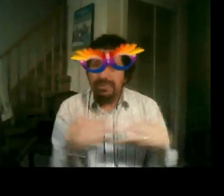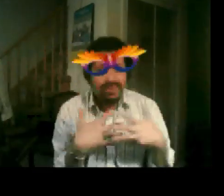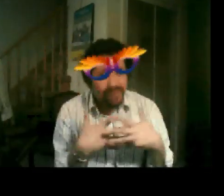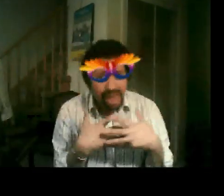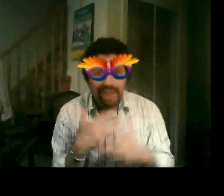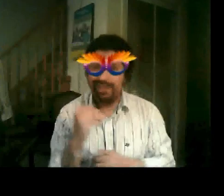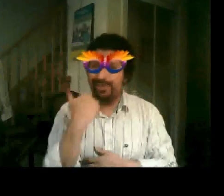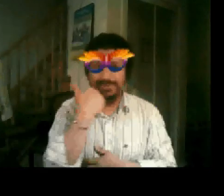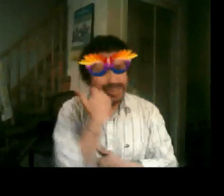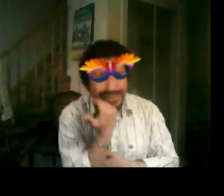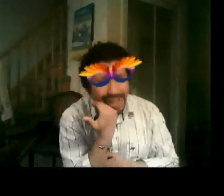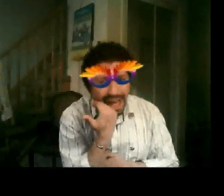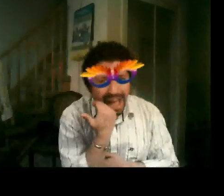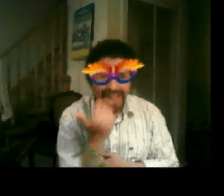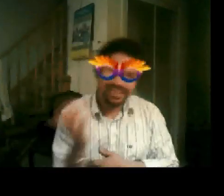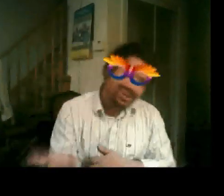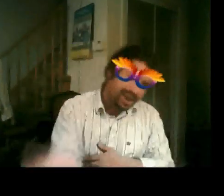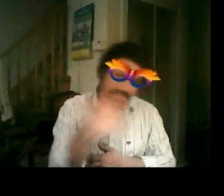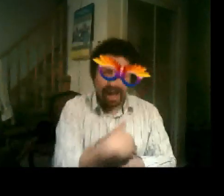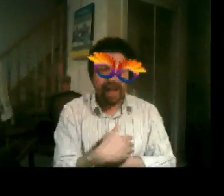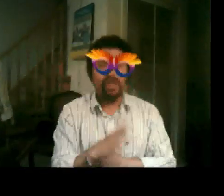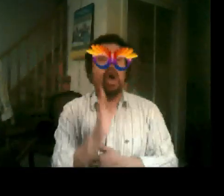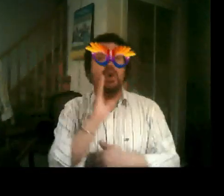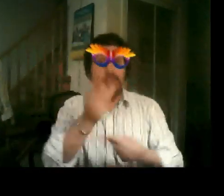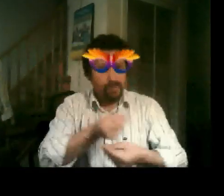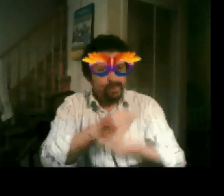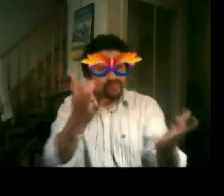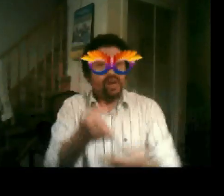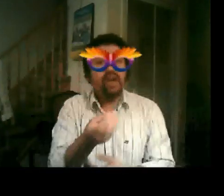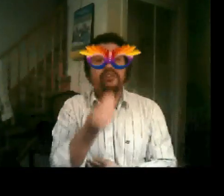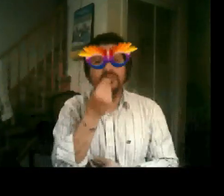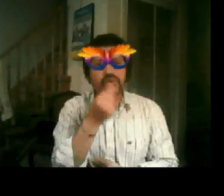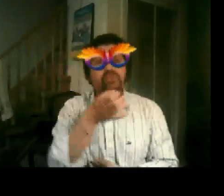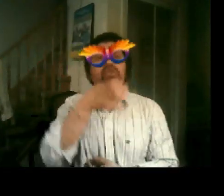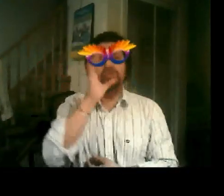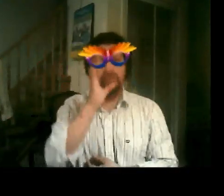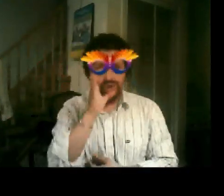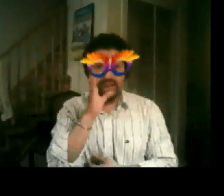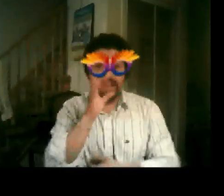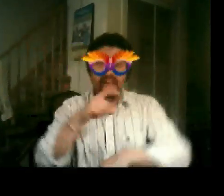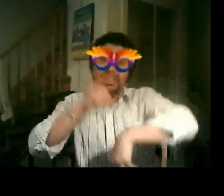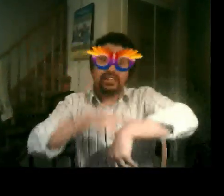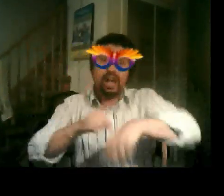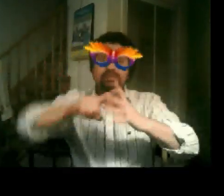celebration And on the party, it's a celebration